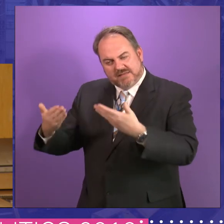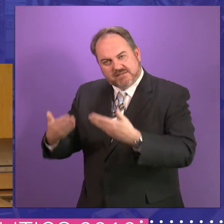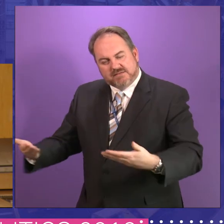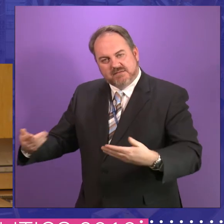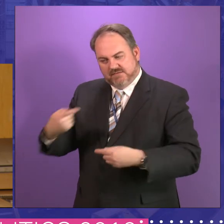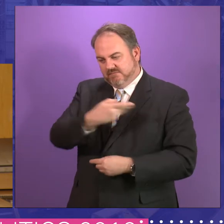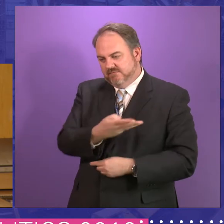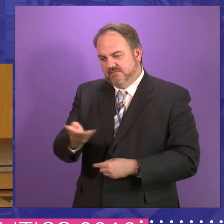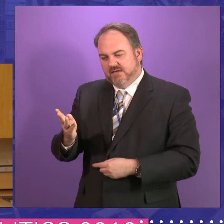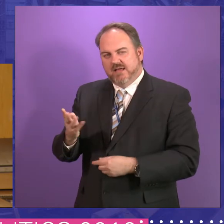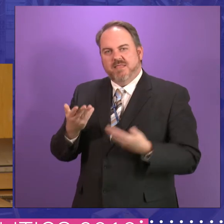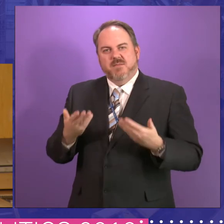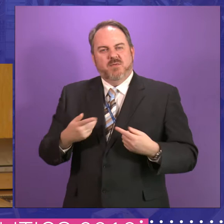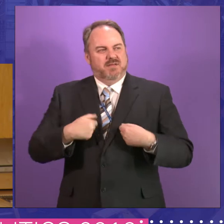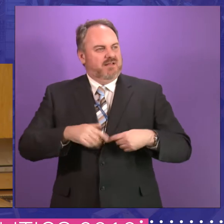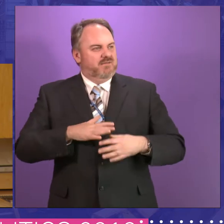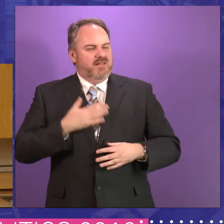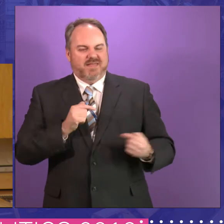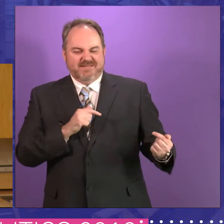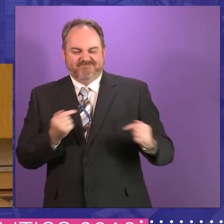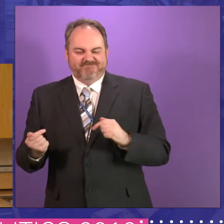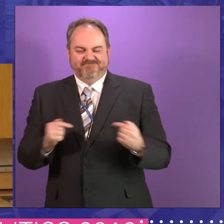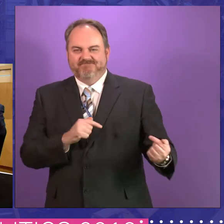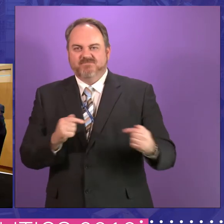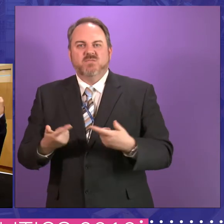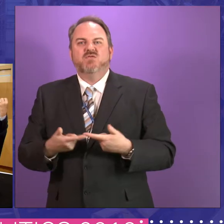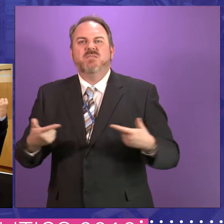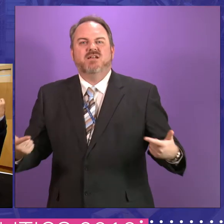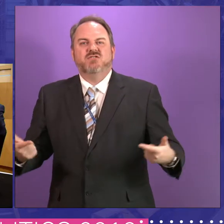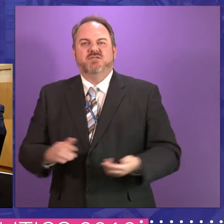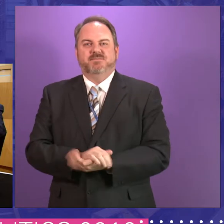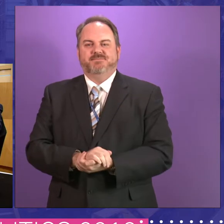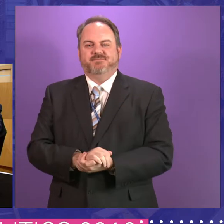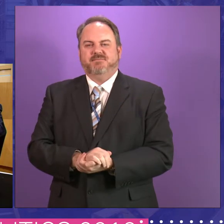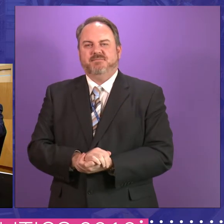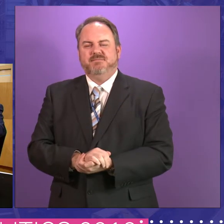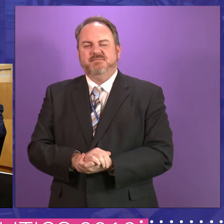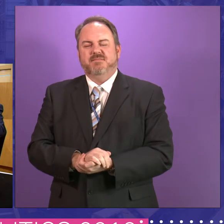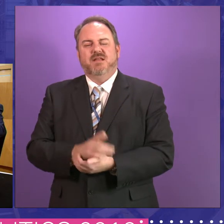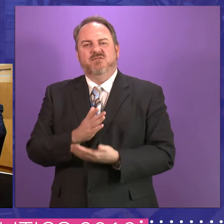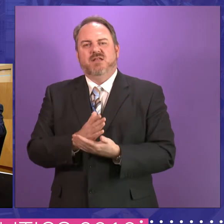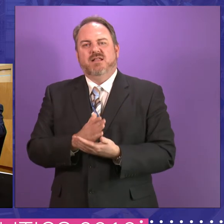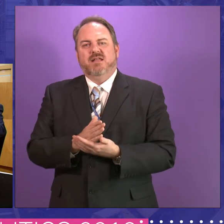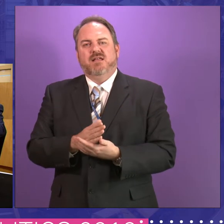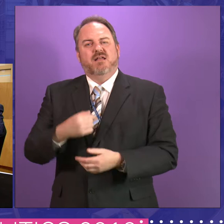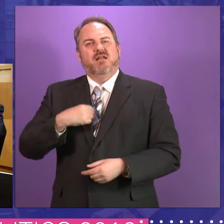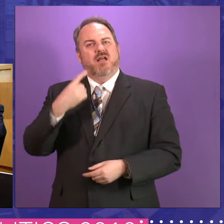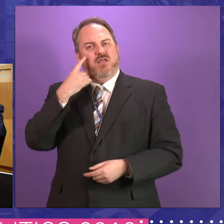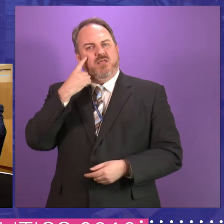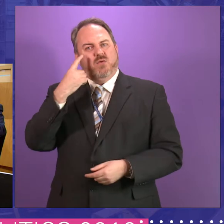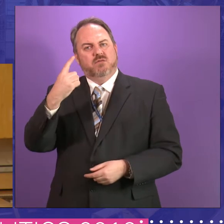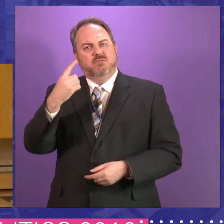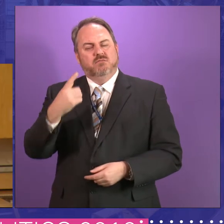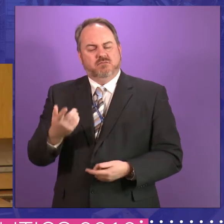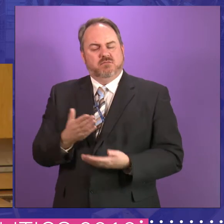one of the problems we've got is antipathy. And I was a Westminster MP. I was in local government, was in the Scottish Parliament. And at every